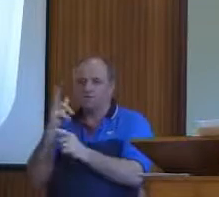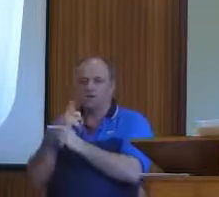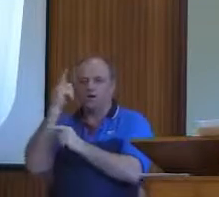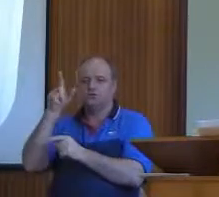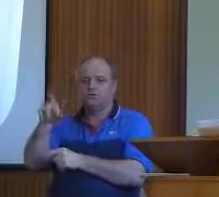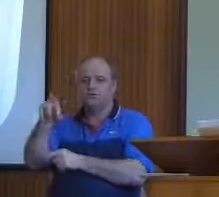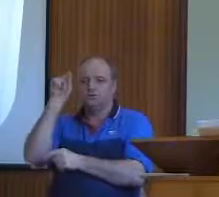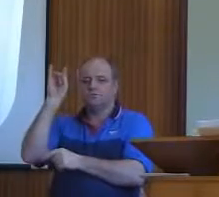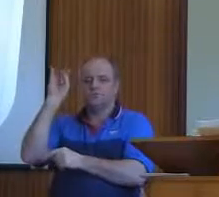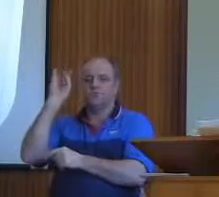Why not?